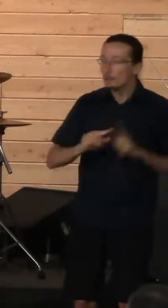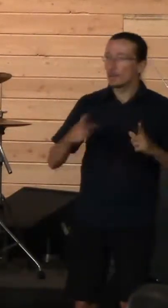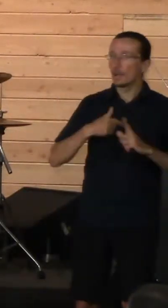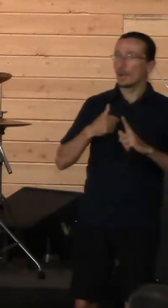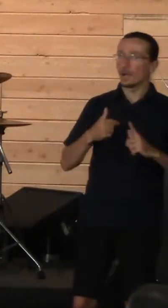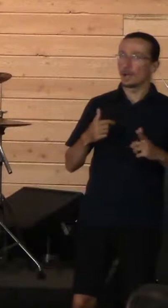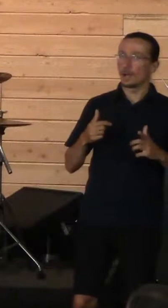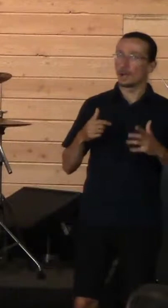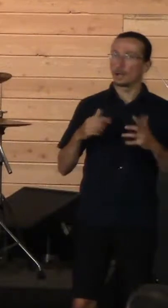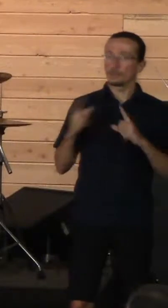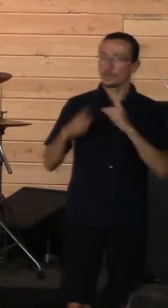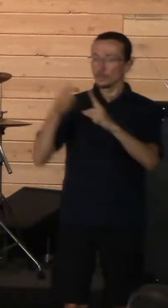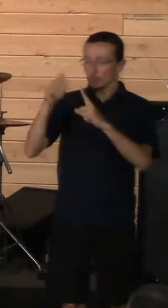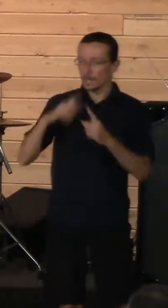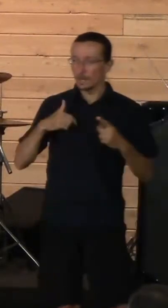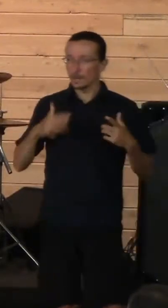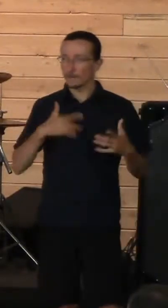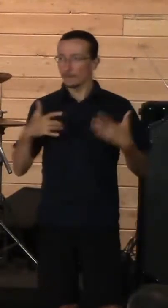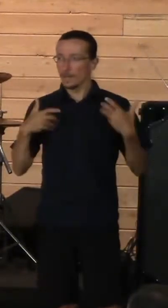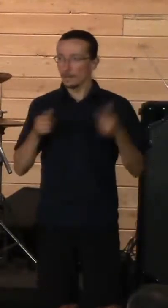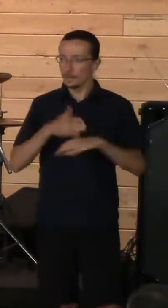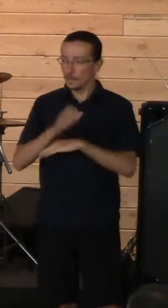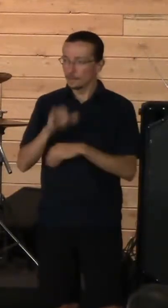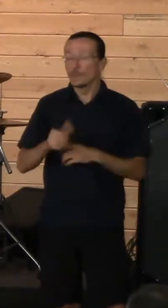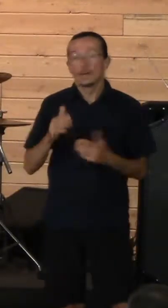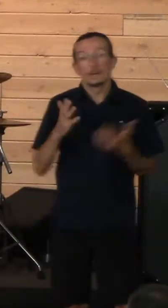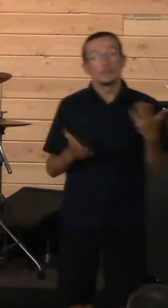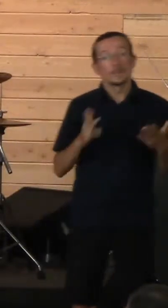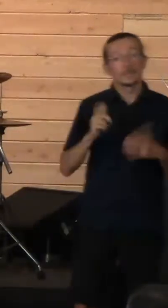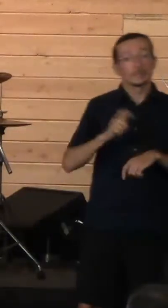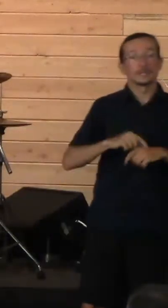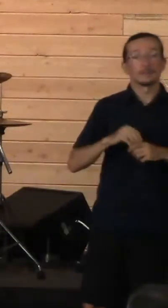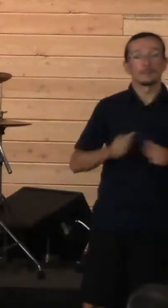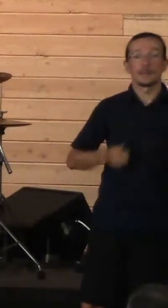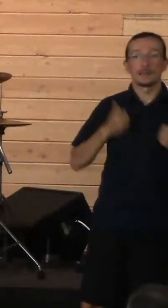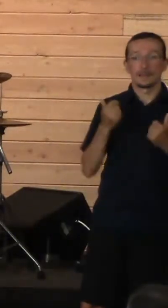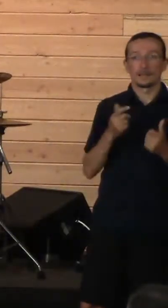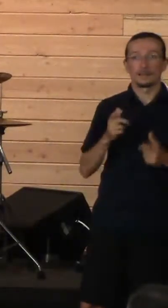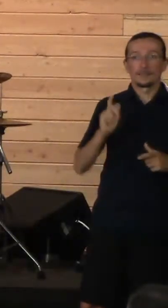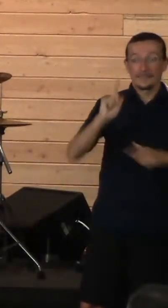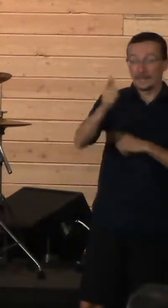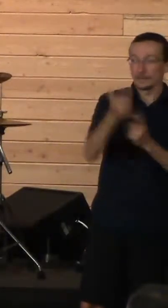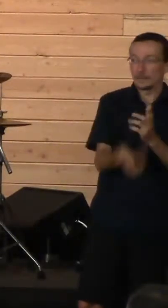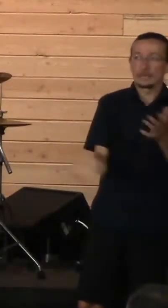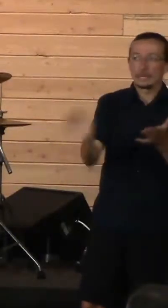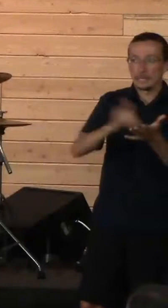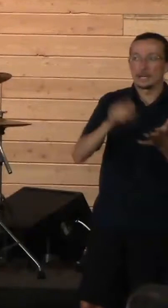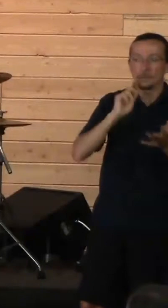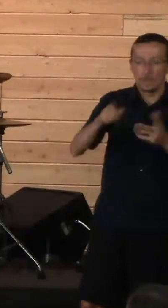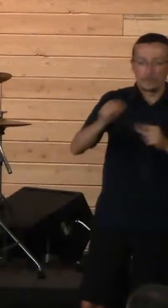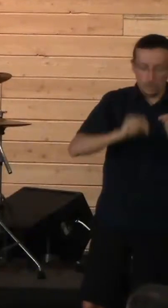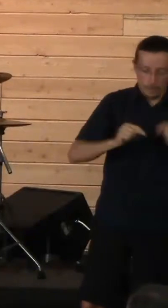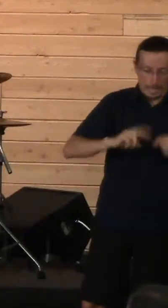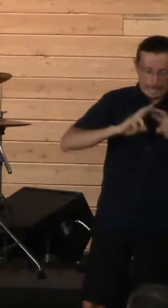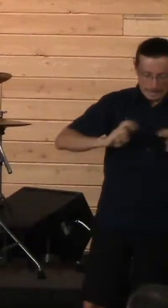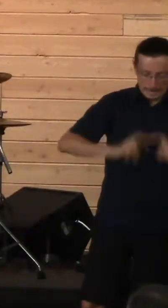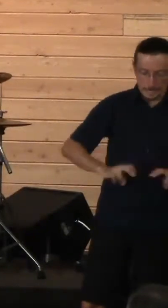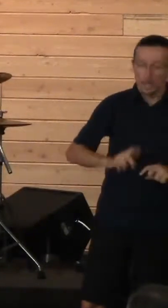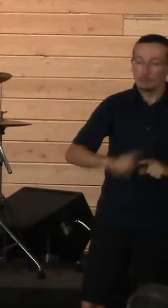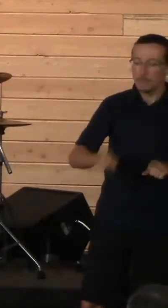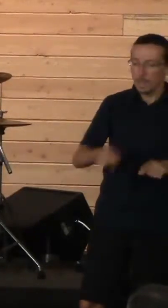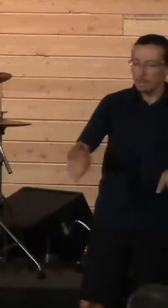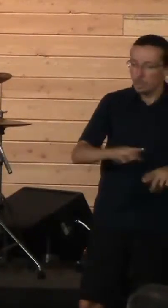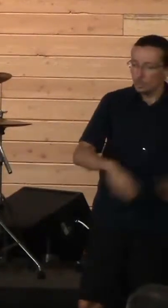healthy after that. And, you know, maybe there's a time in my life where I'm going to have to go back to it, but those kids can see,